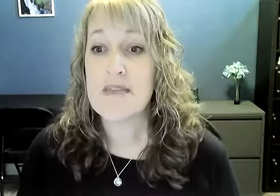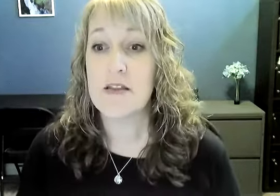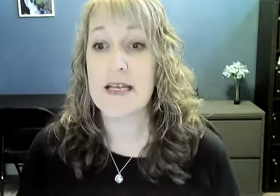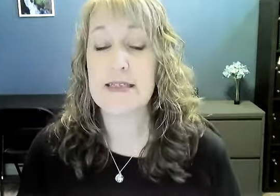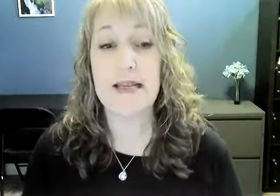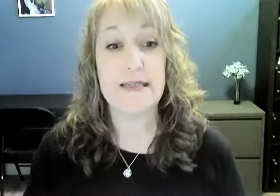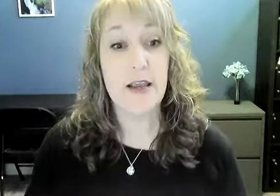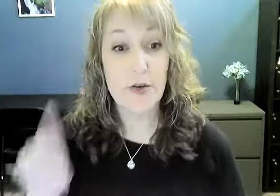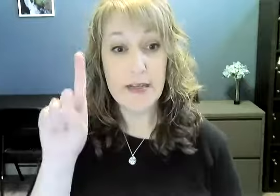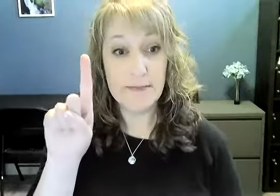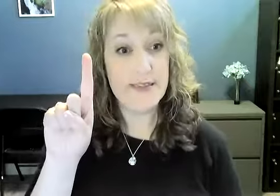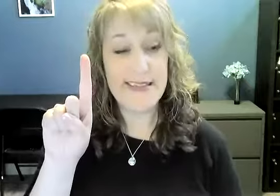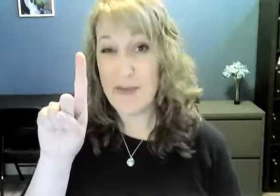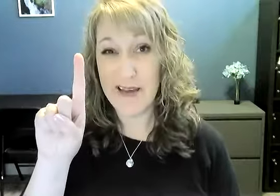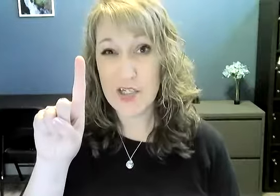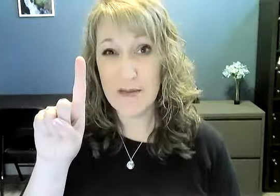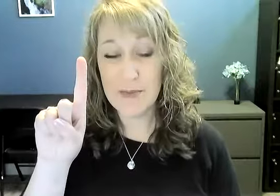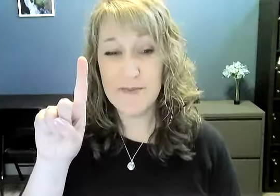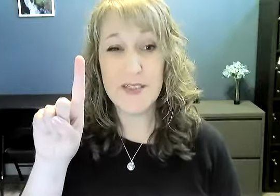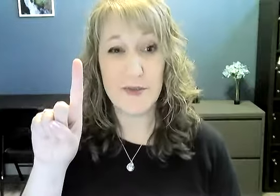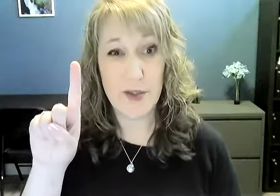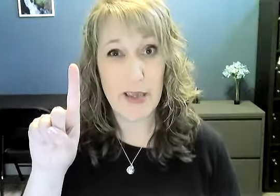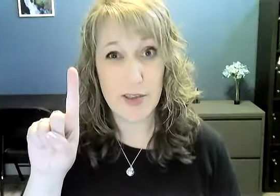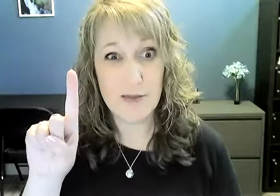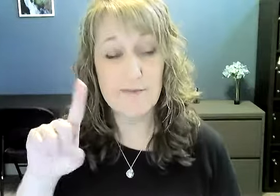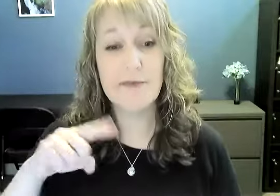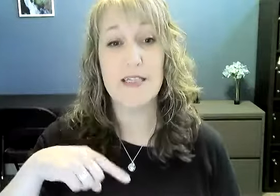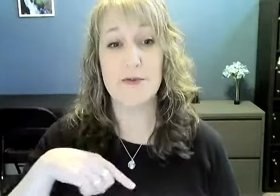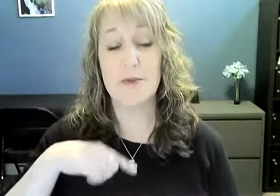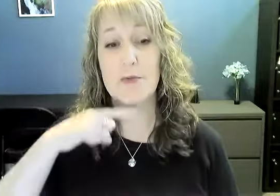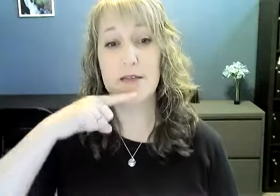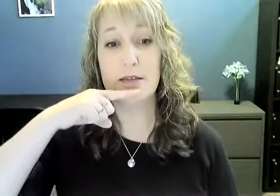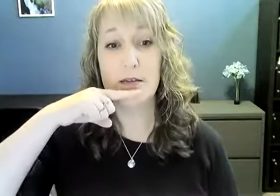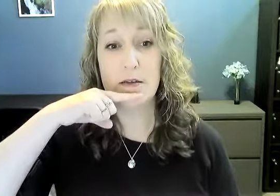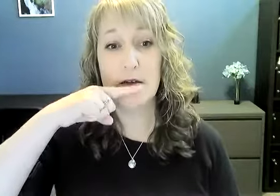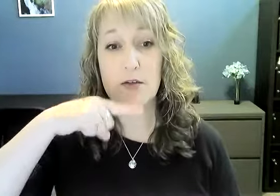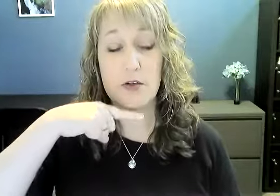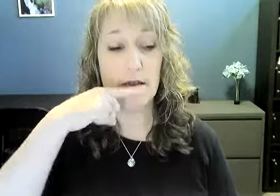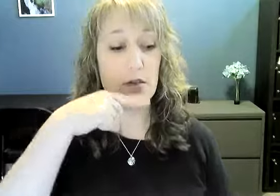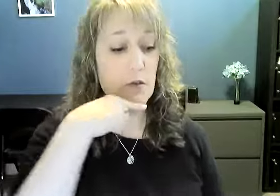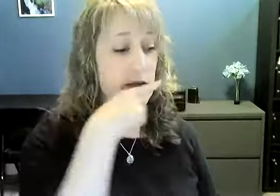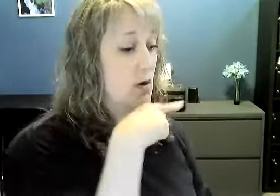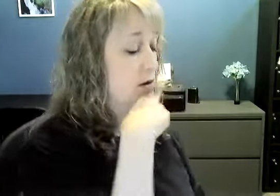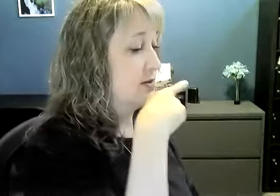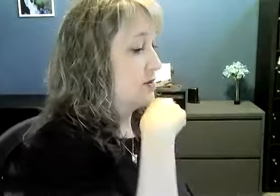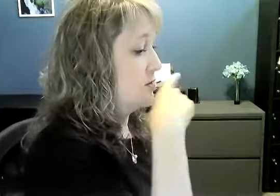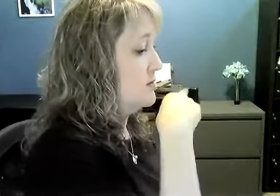The next sign is hearing. Same hand shape, different location, and different movement. So you're going to do small circles